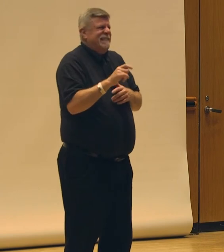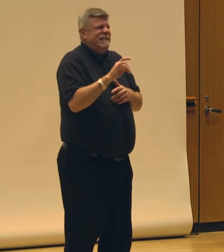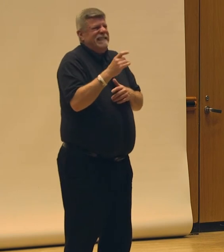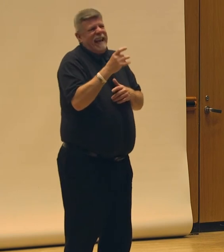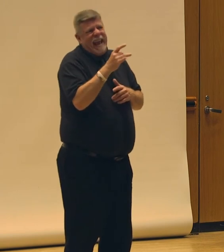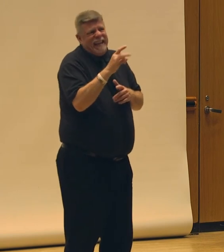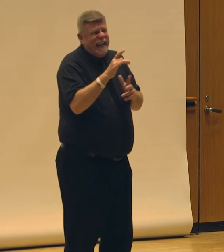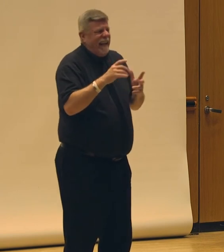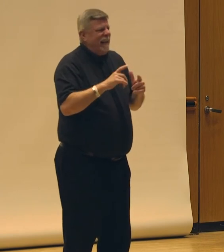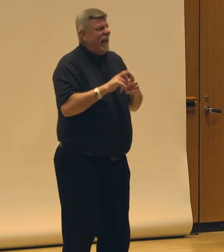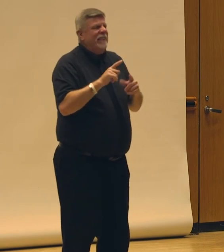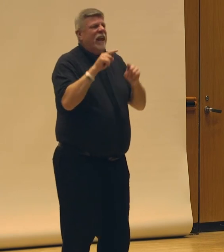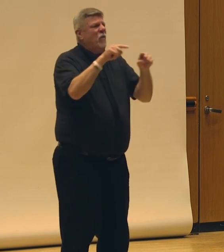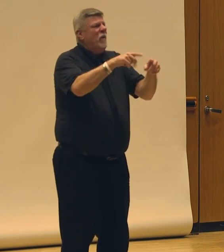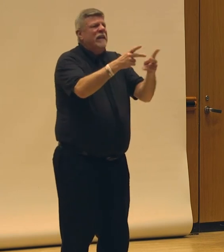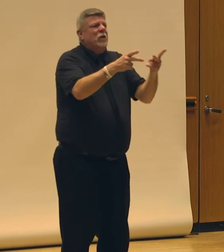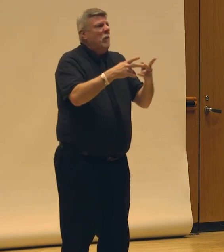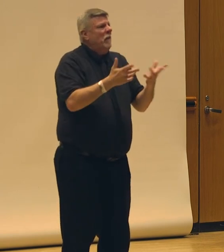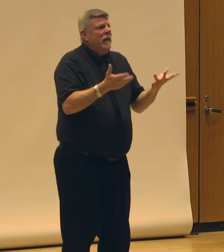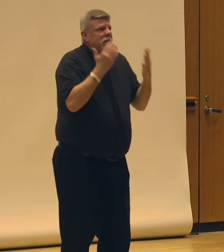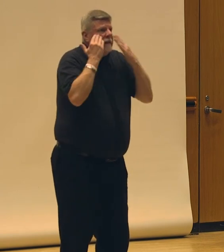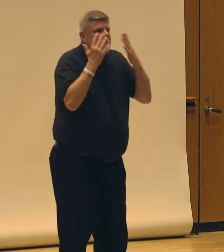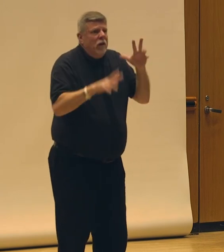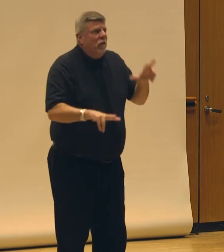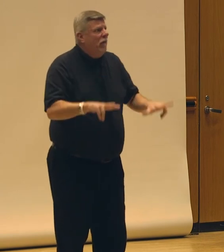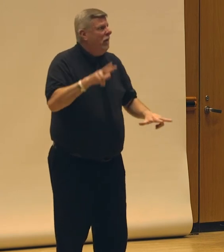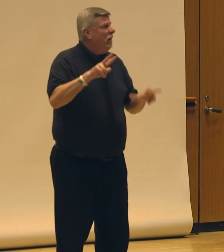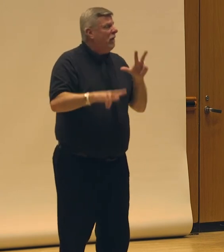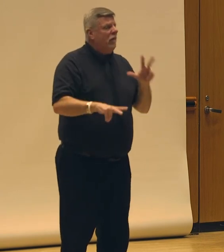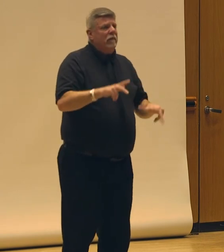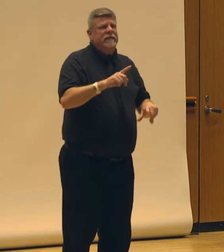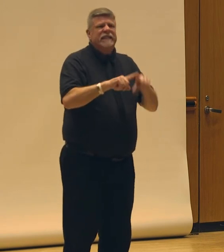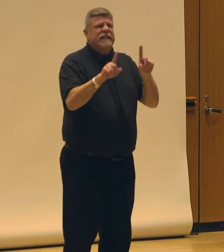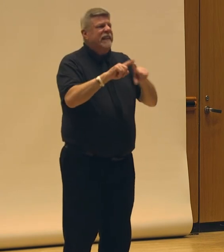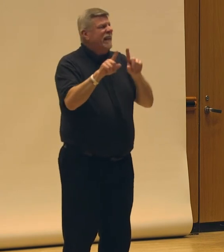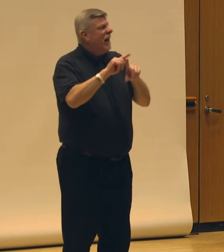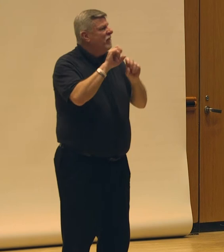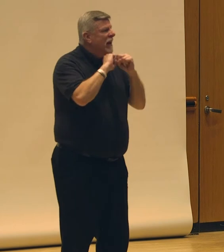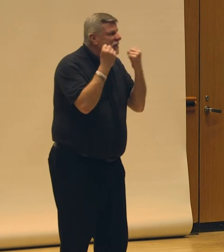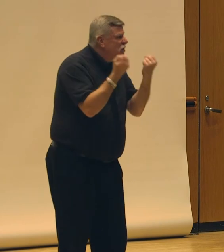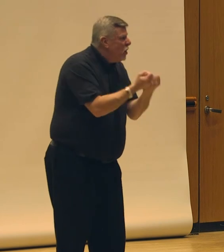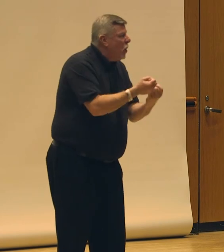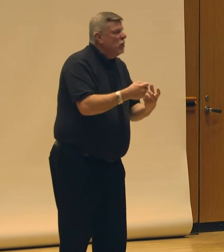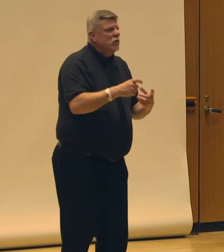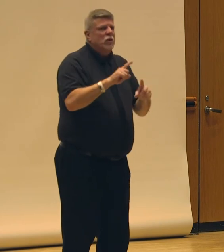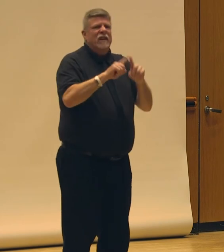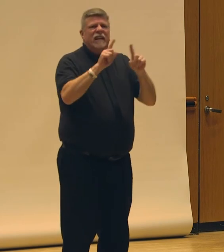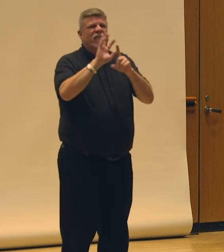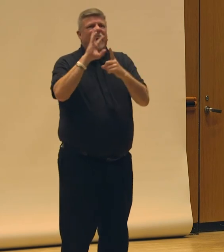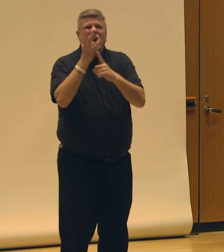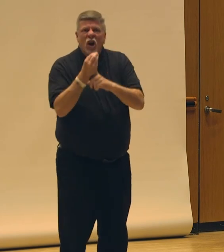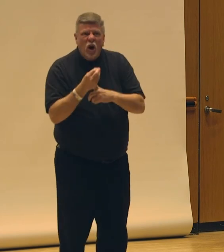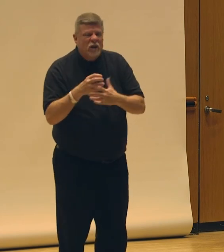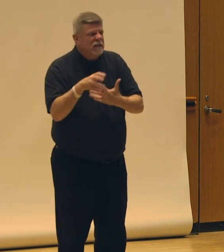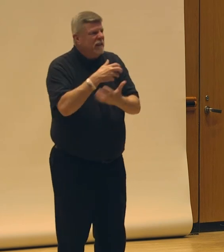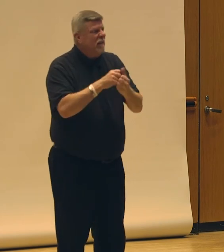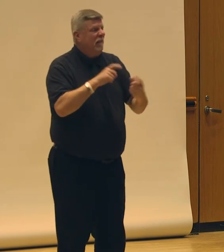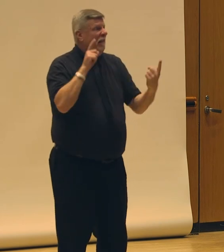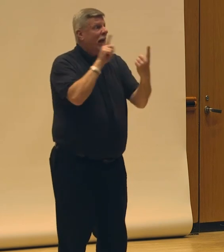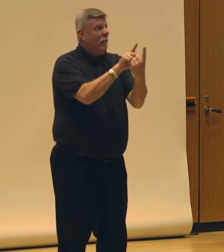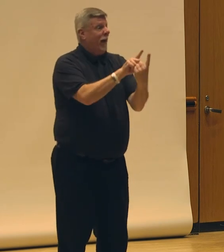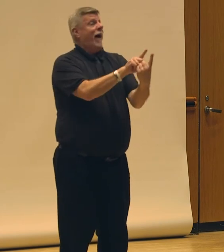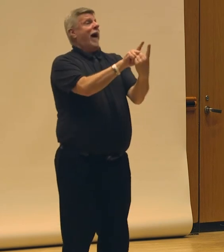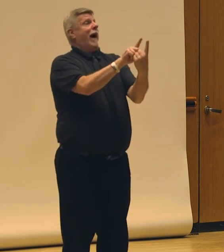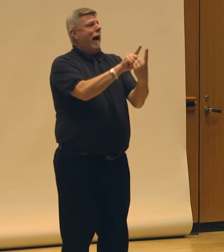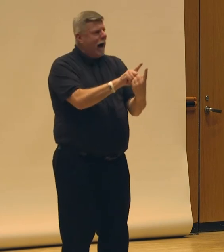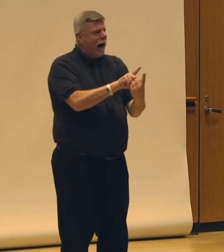sights unseen and dealt with very different social and cultural circumstances. They met each other. They had a